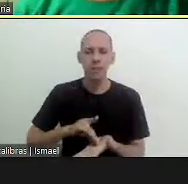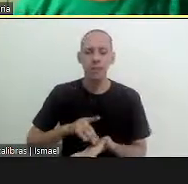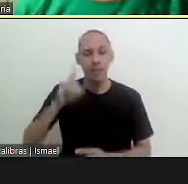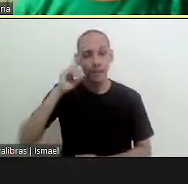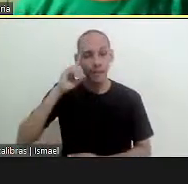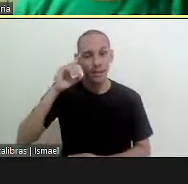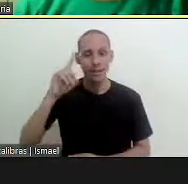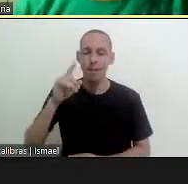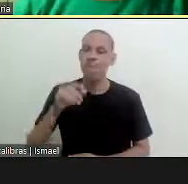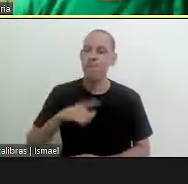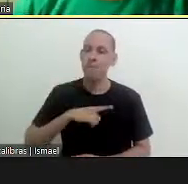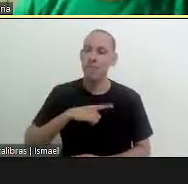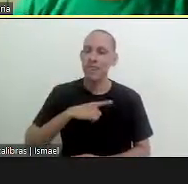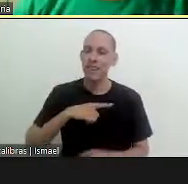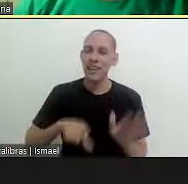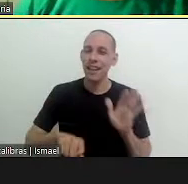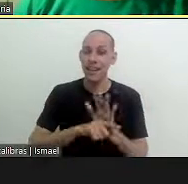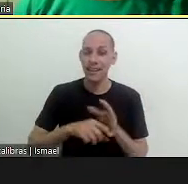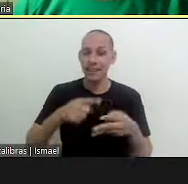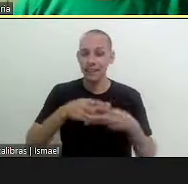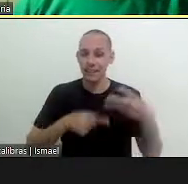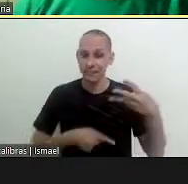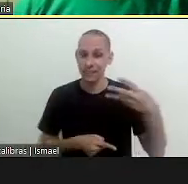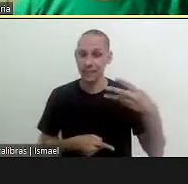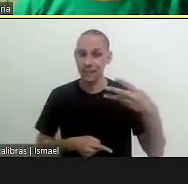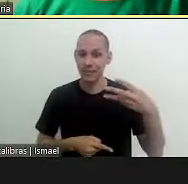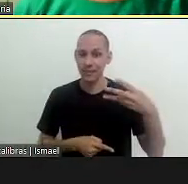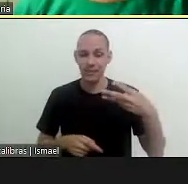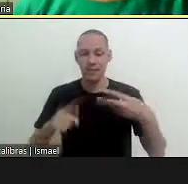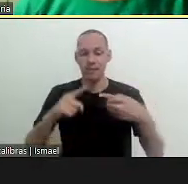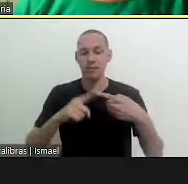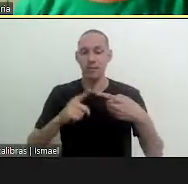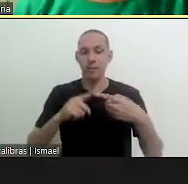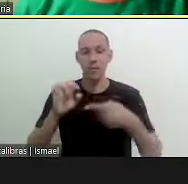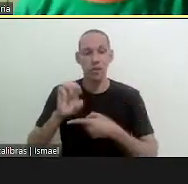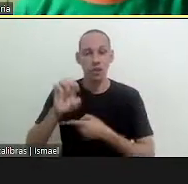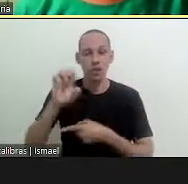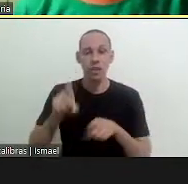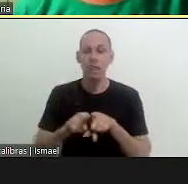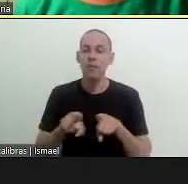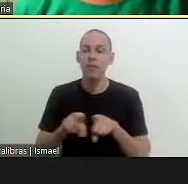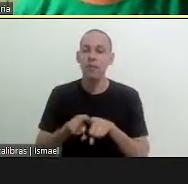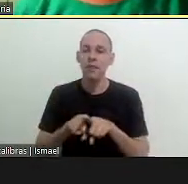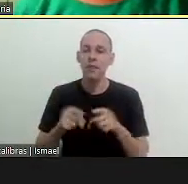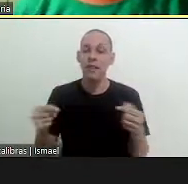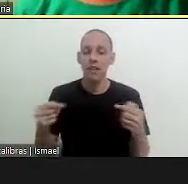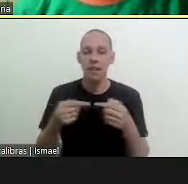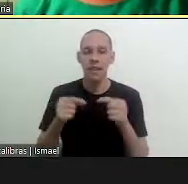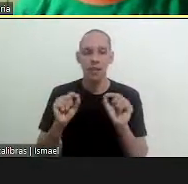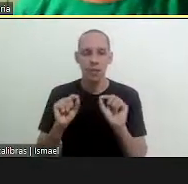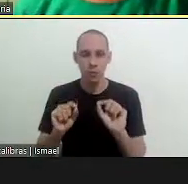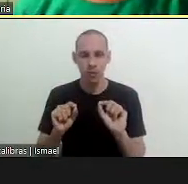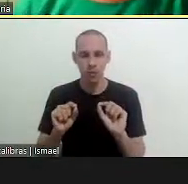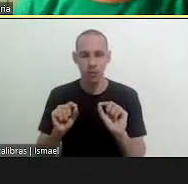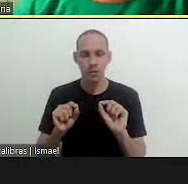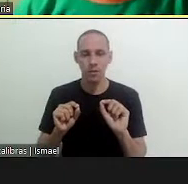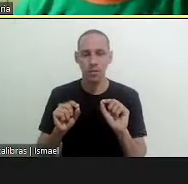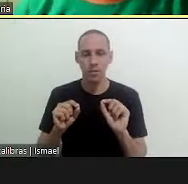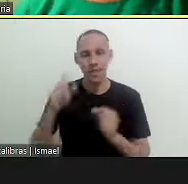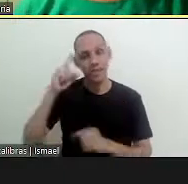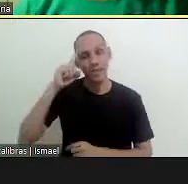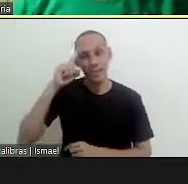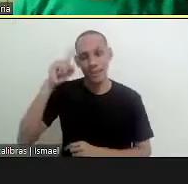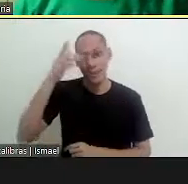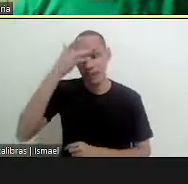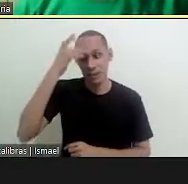we have three laws and we have a state law also which is related